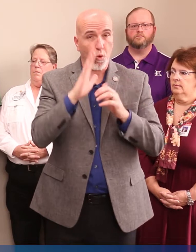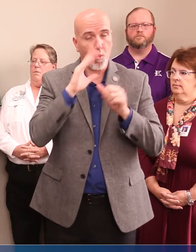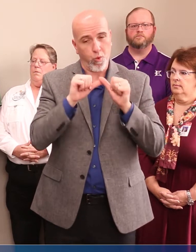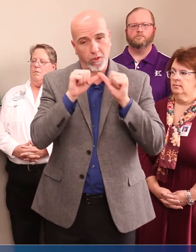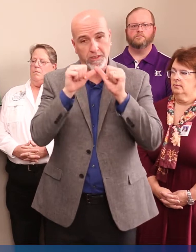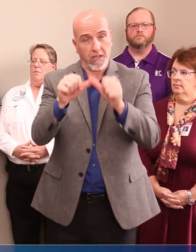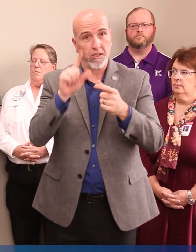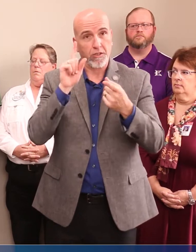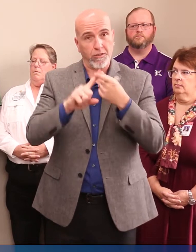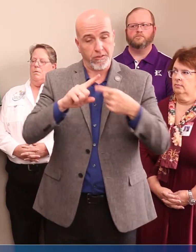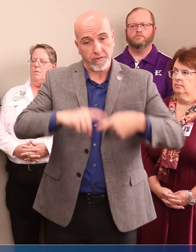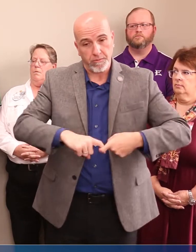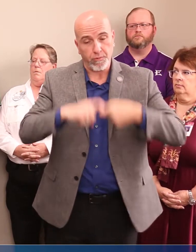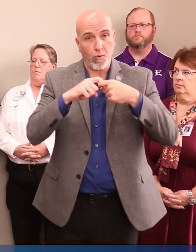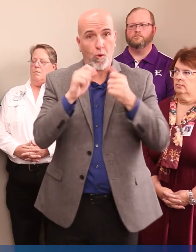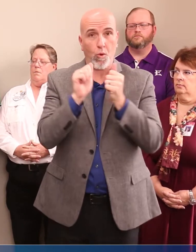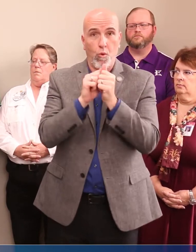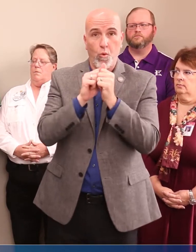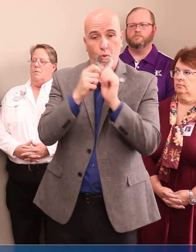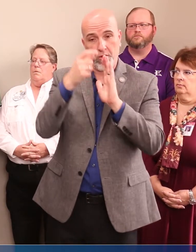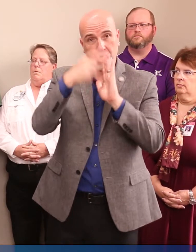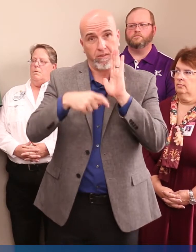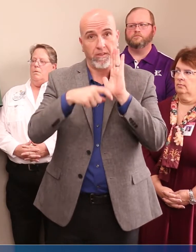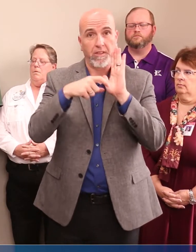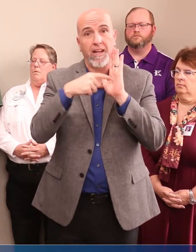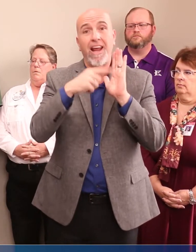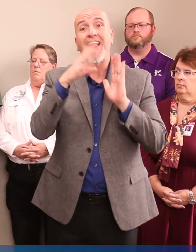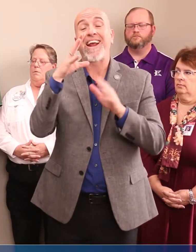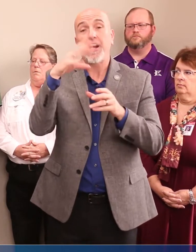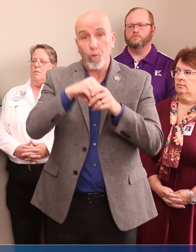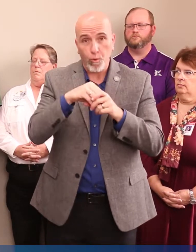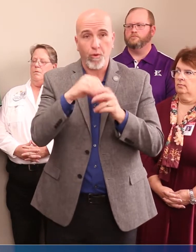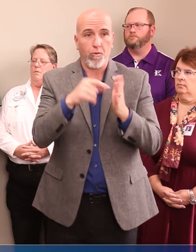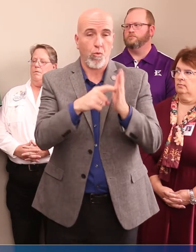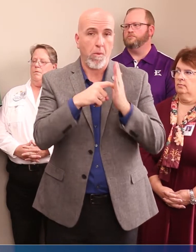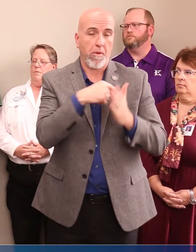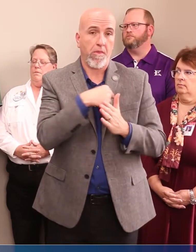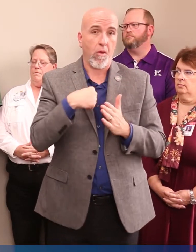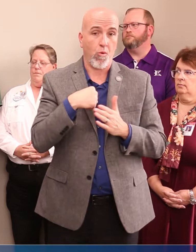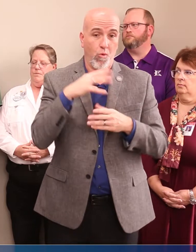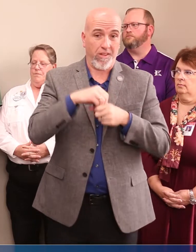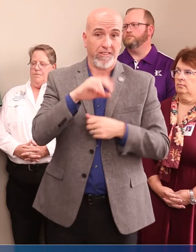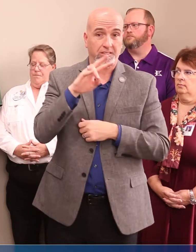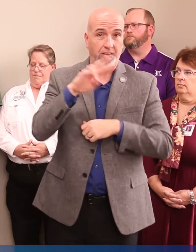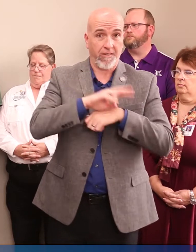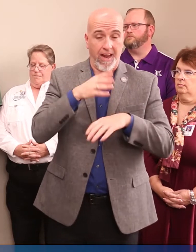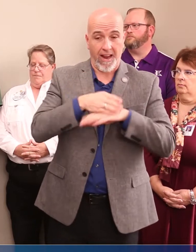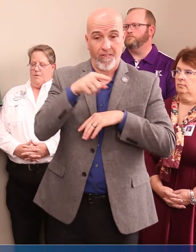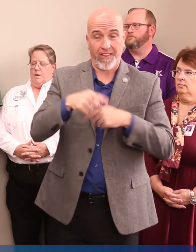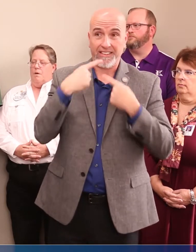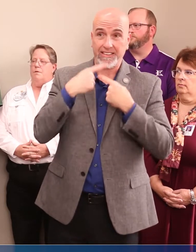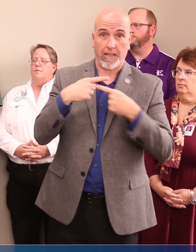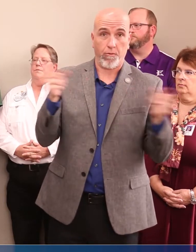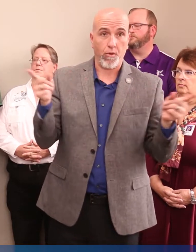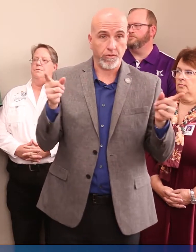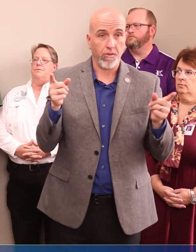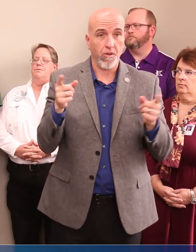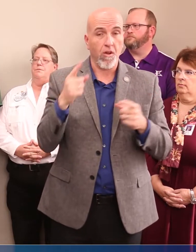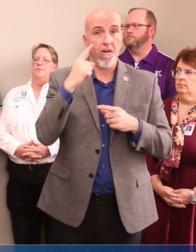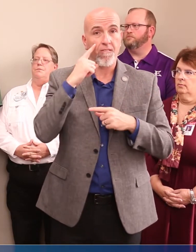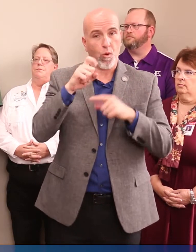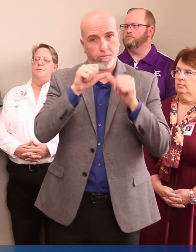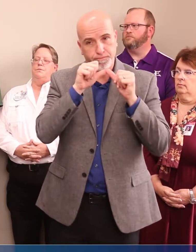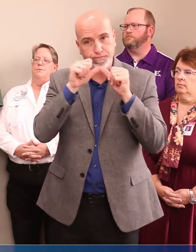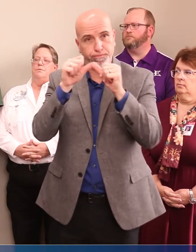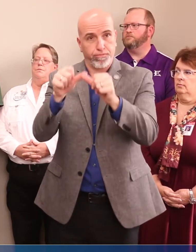rescinded in accordance with the above cited statute, including the requirement that within seven days after this declaration for it to